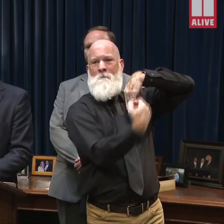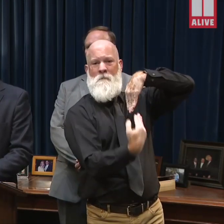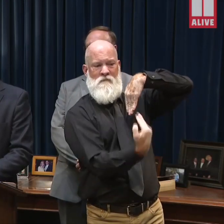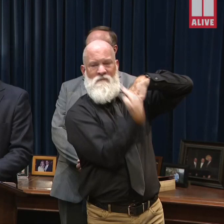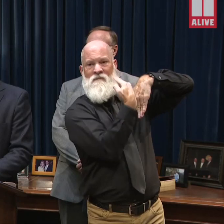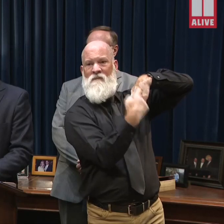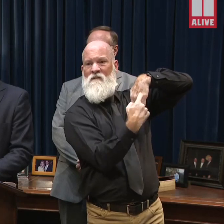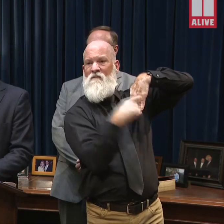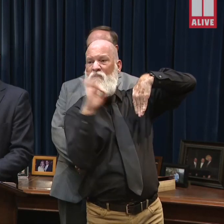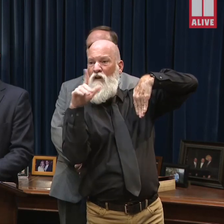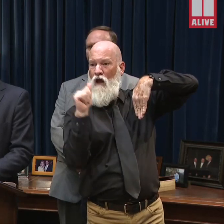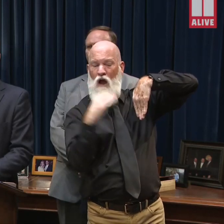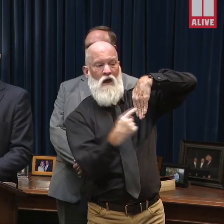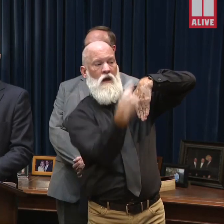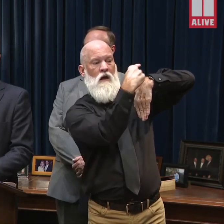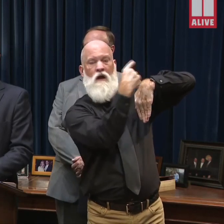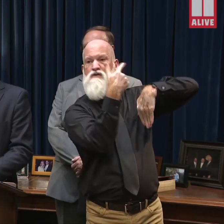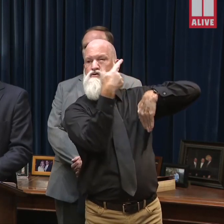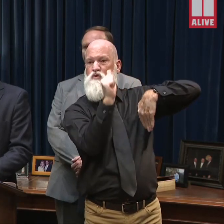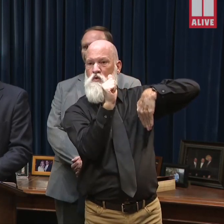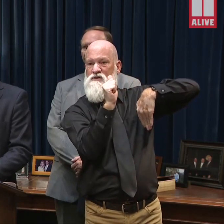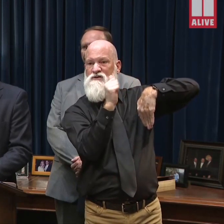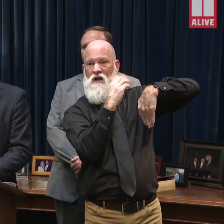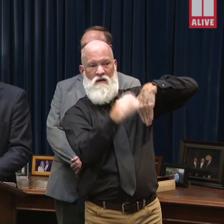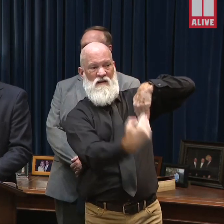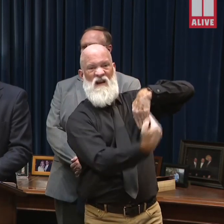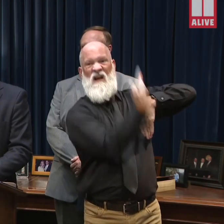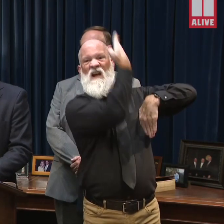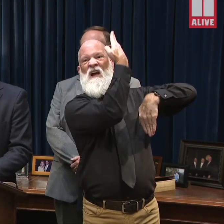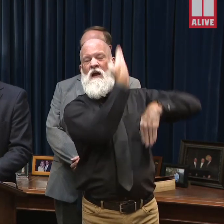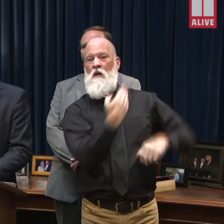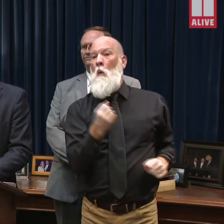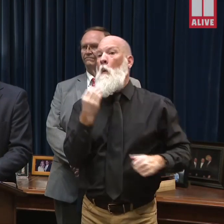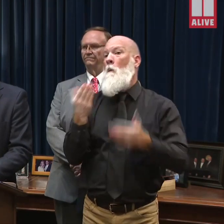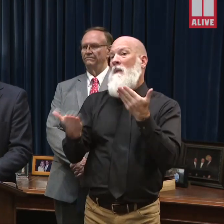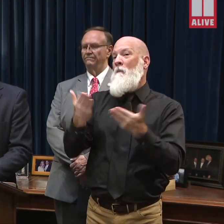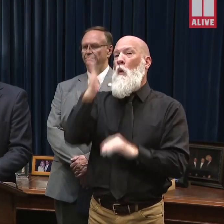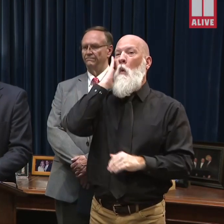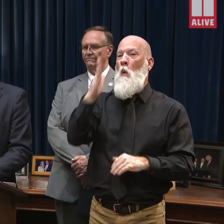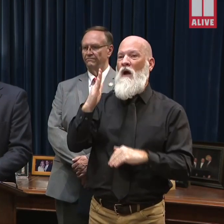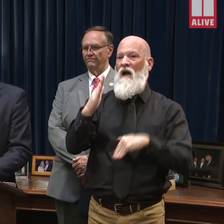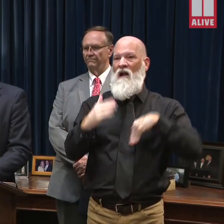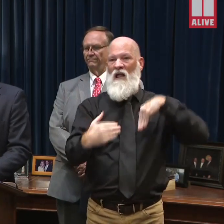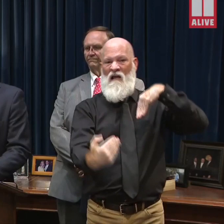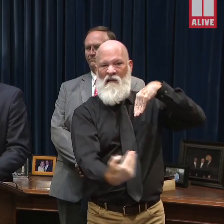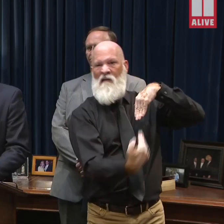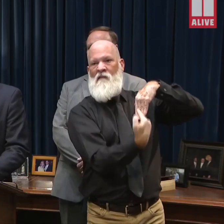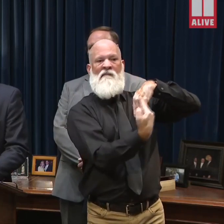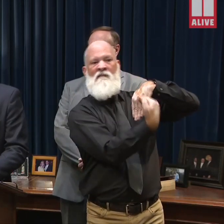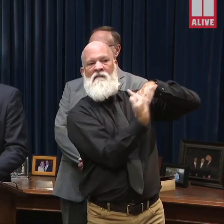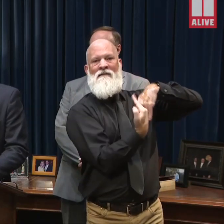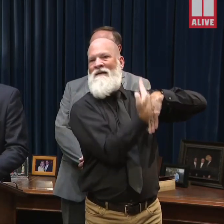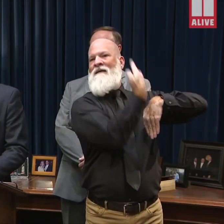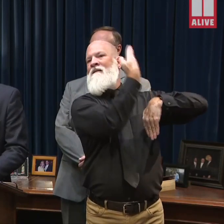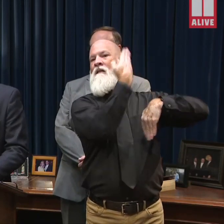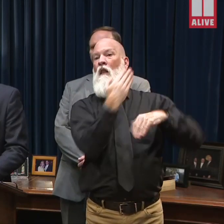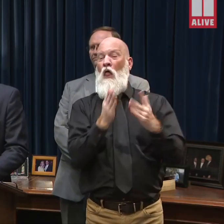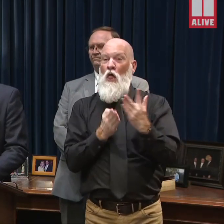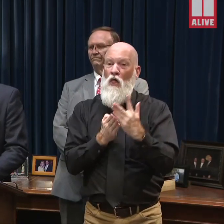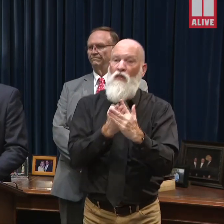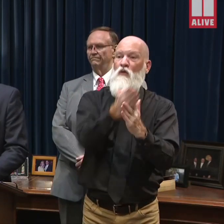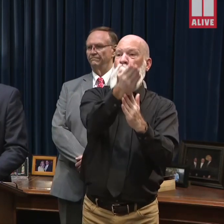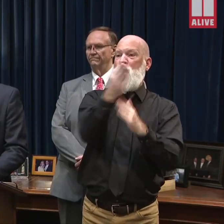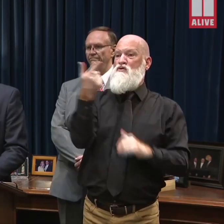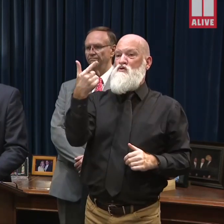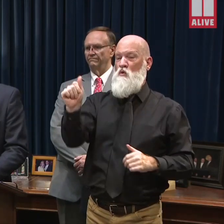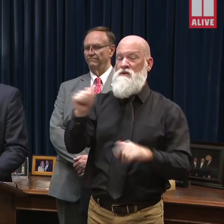South Georgia. It's very difficult to tell at this moment. But I will tell you that we are already weighing considerations on how to